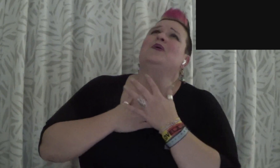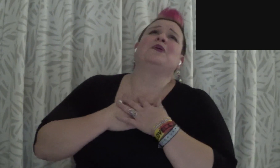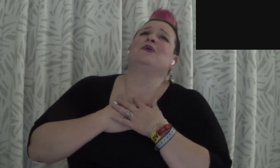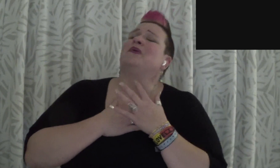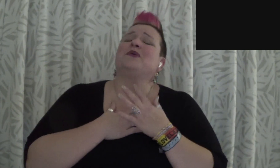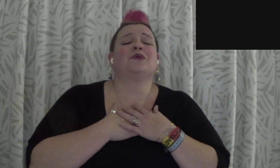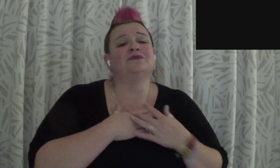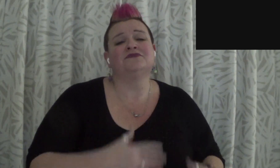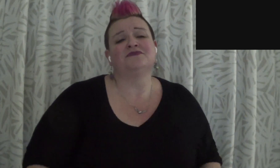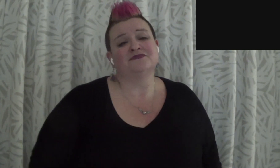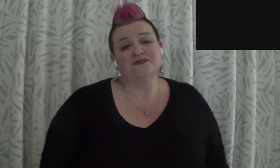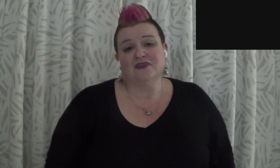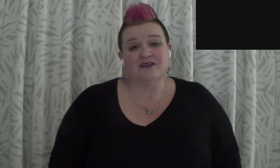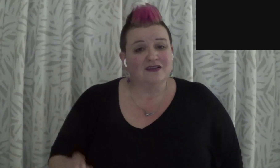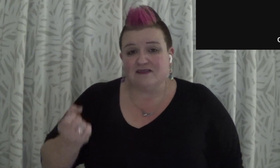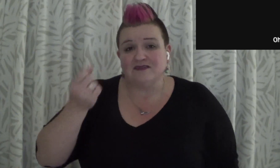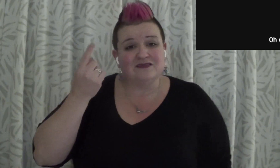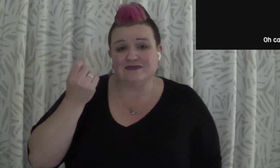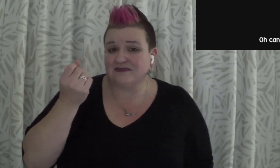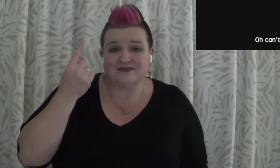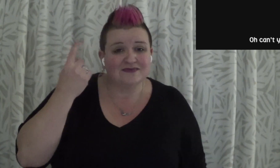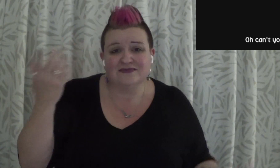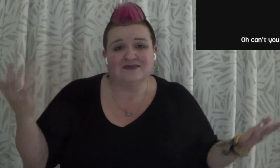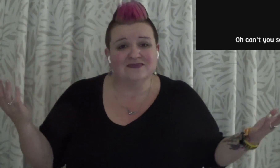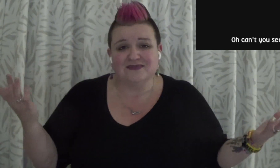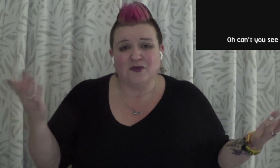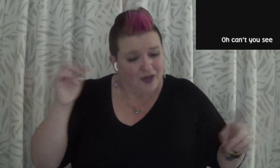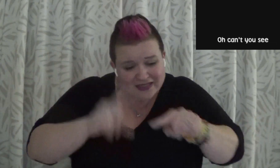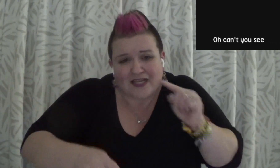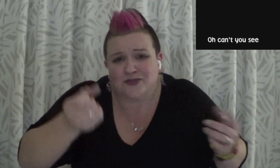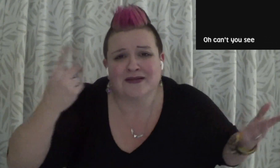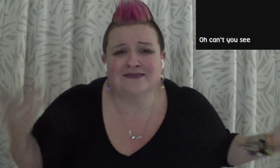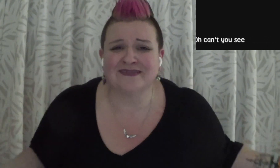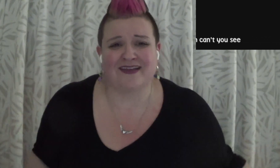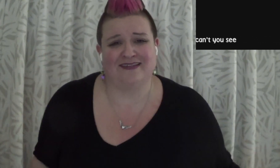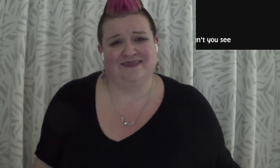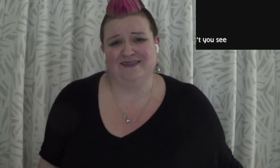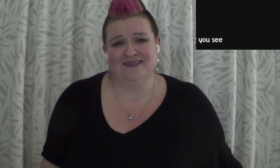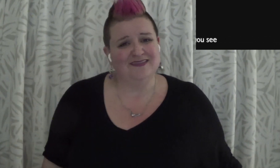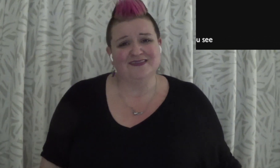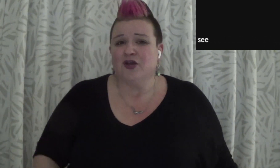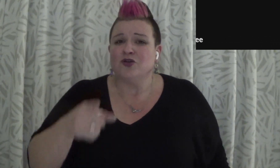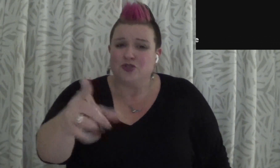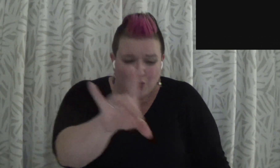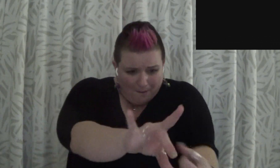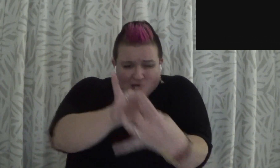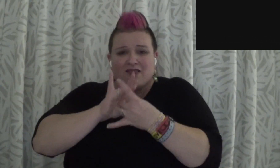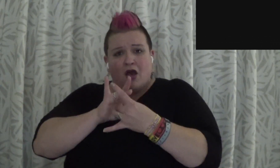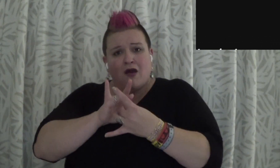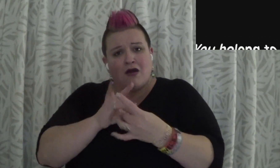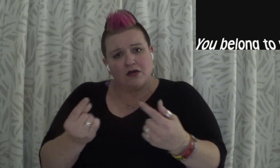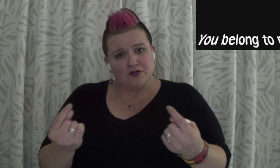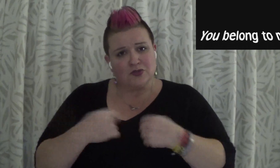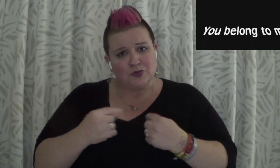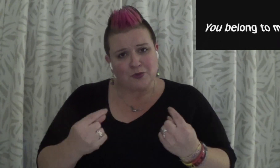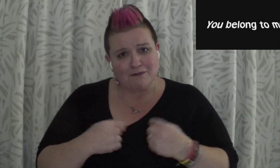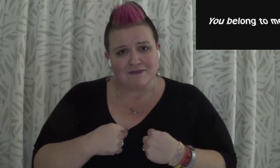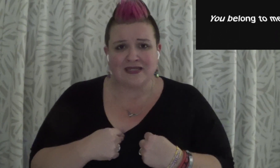me Like, Oh can't you see, you belong